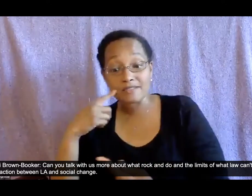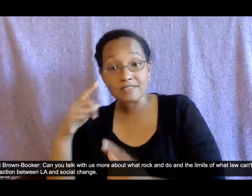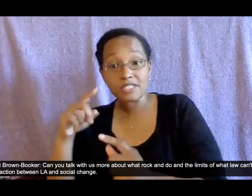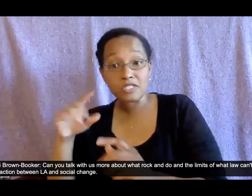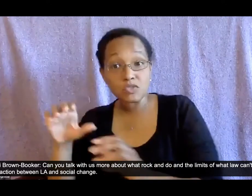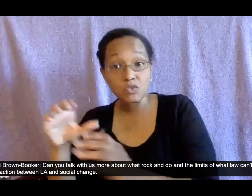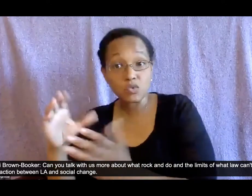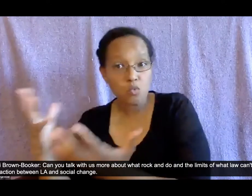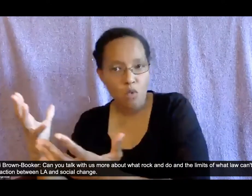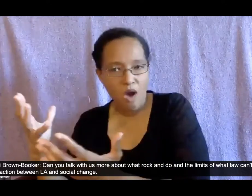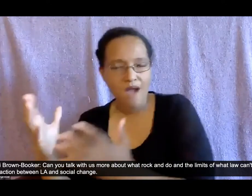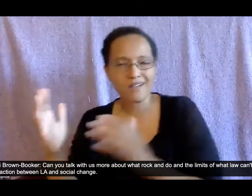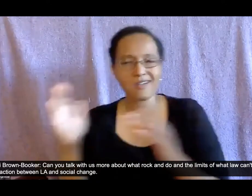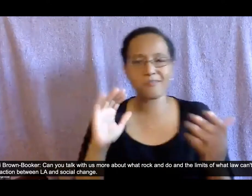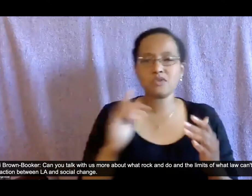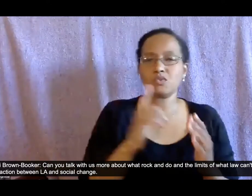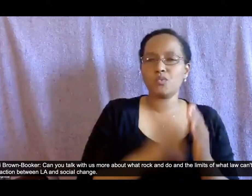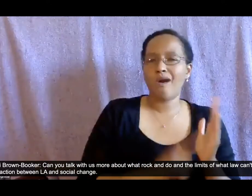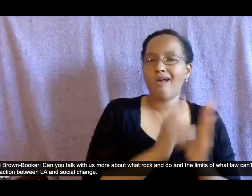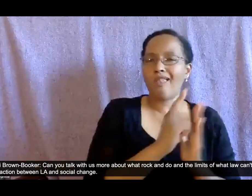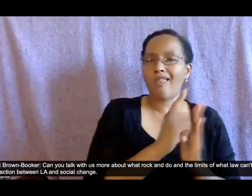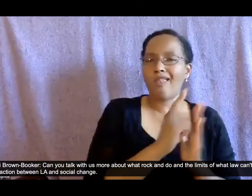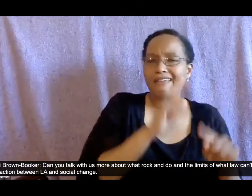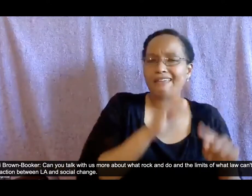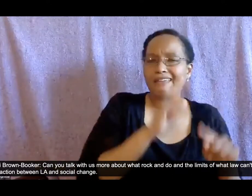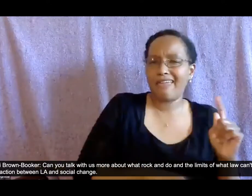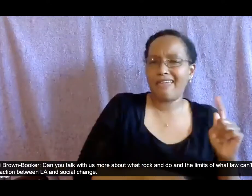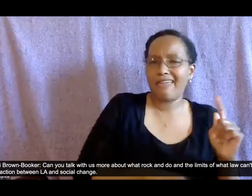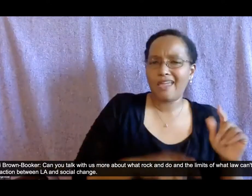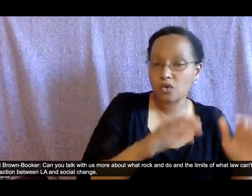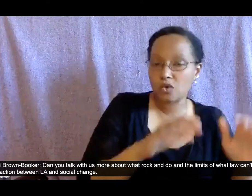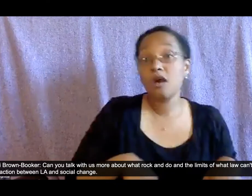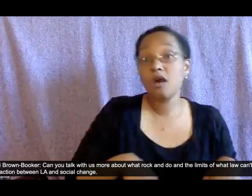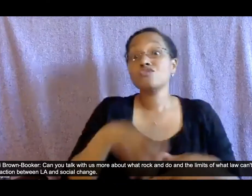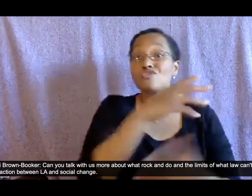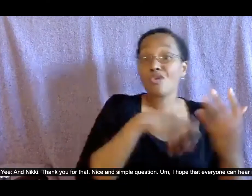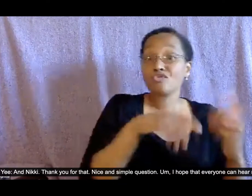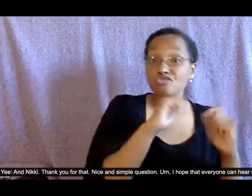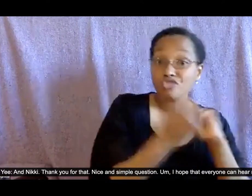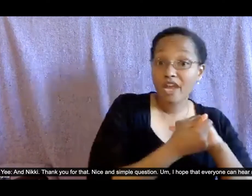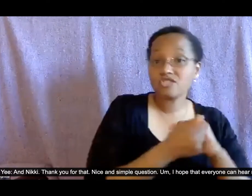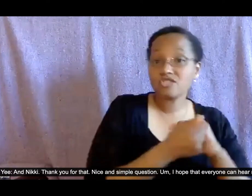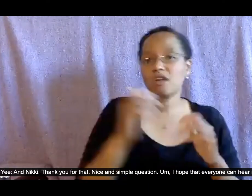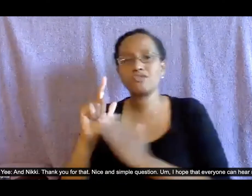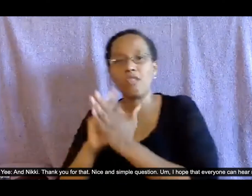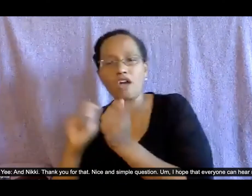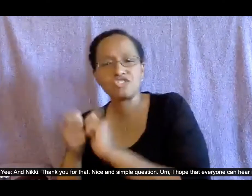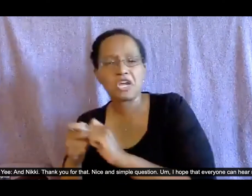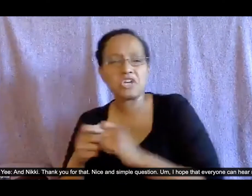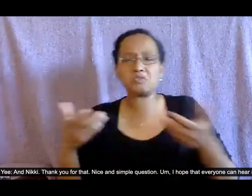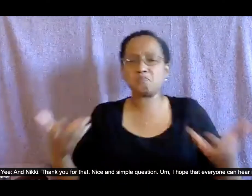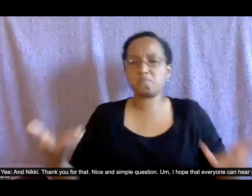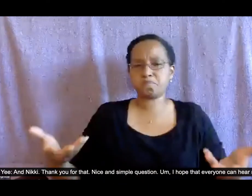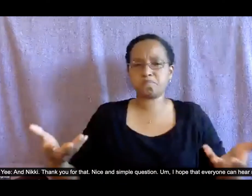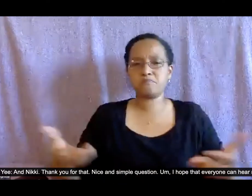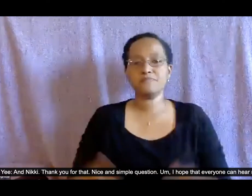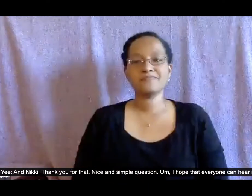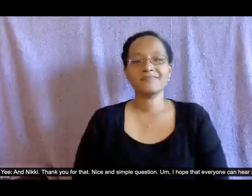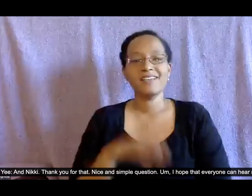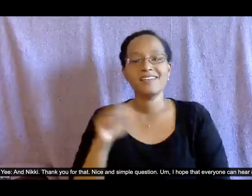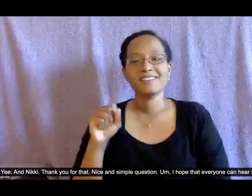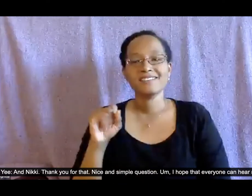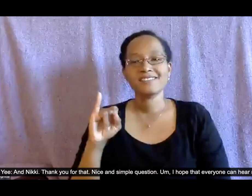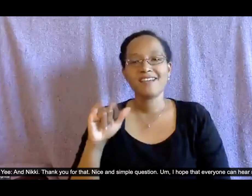between law and social change hi nikki thank you for a nice and simple question